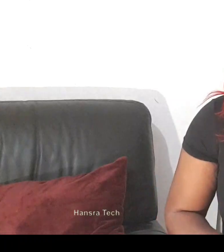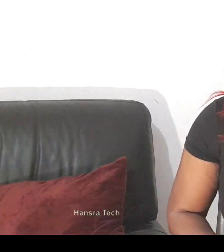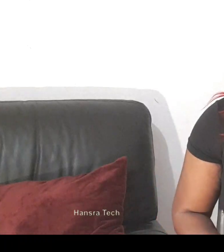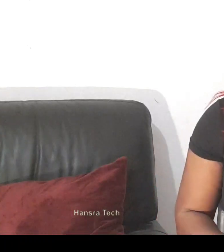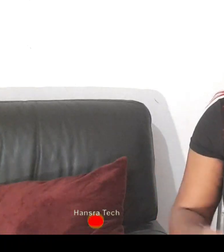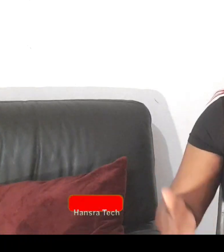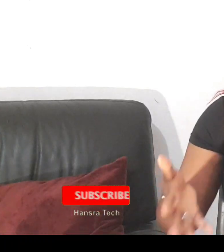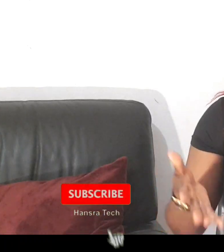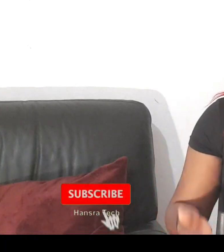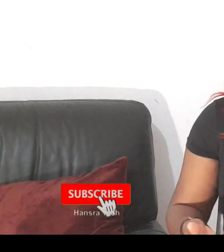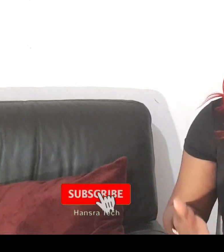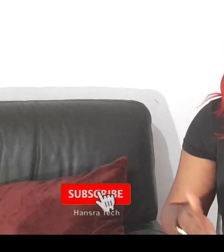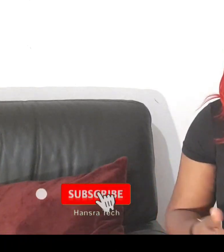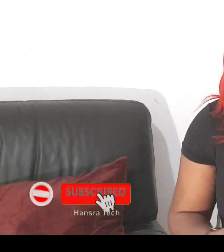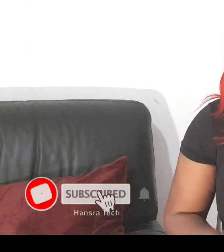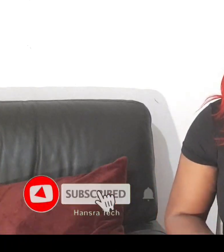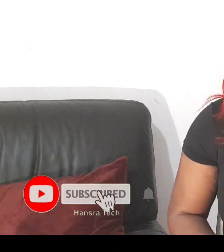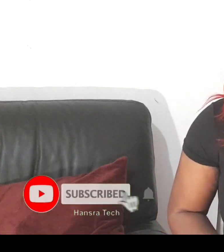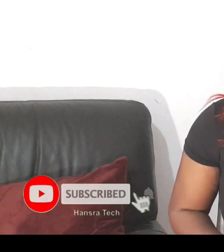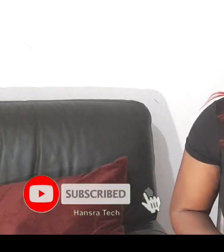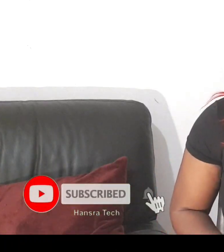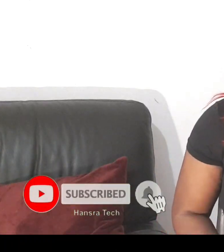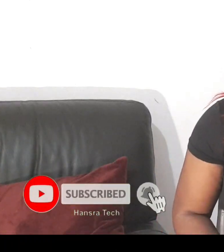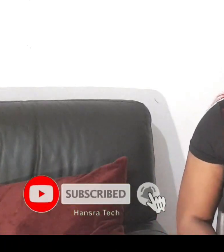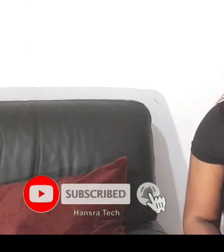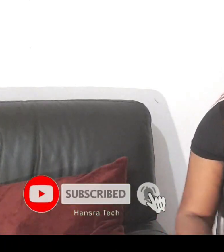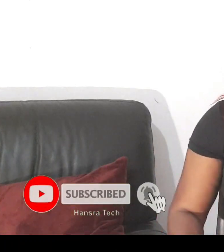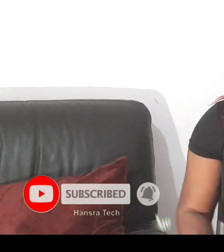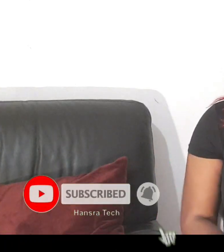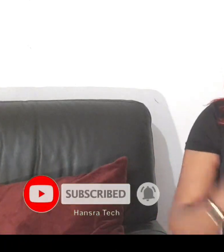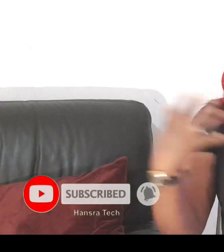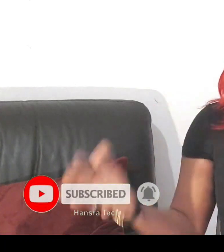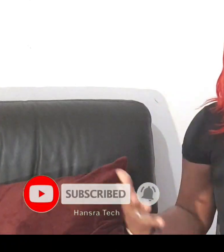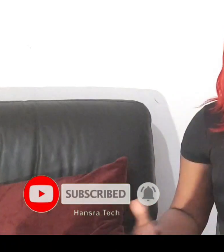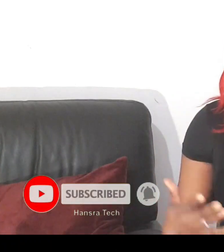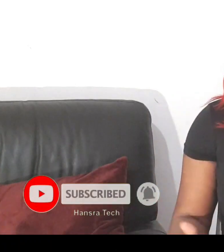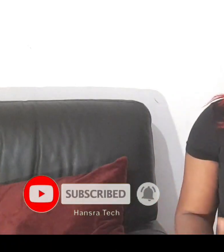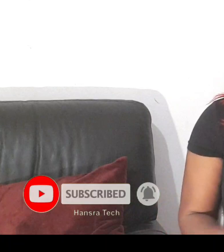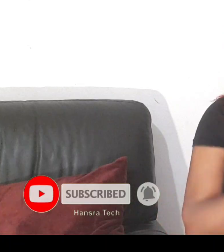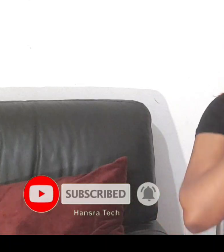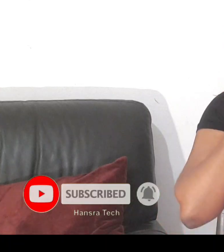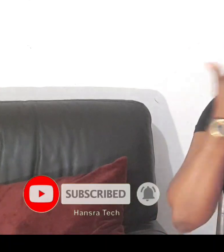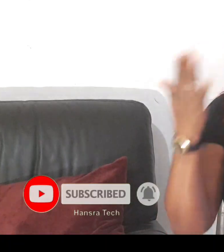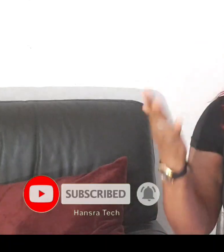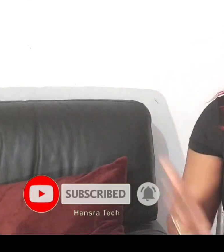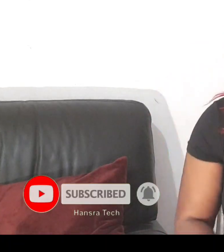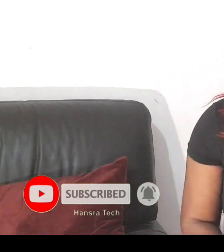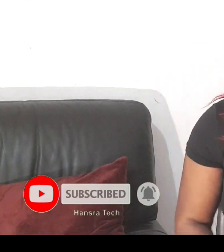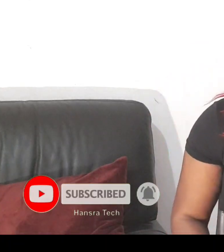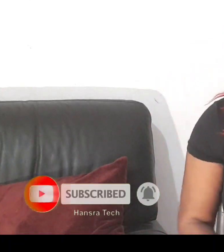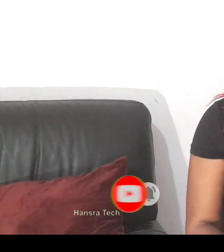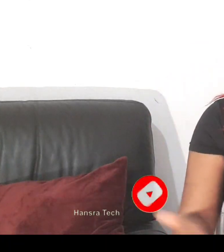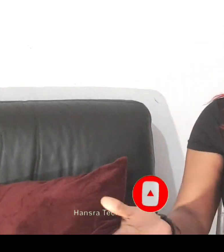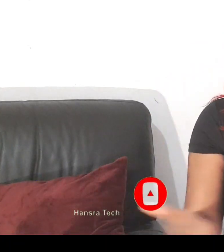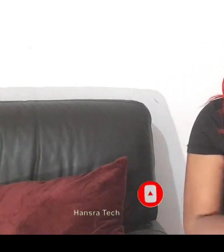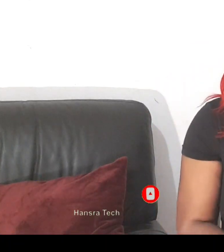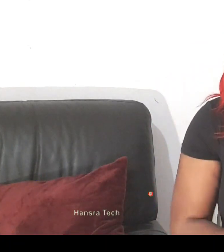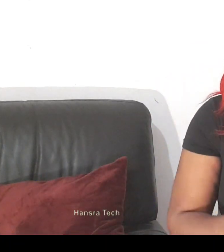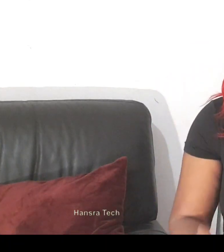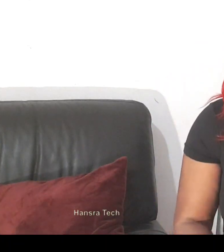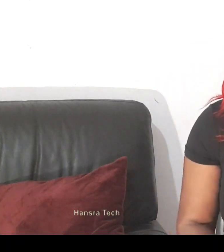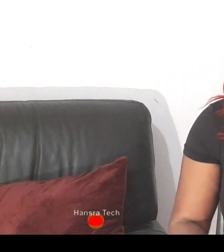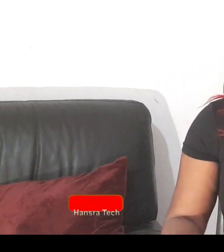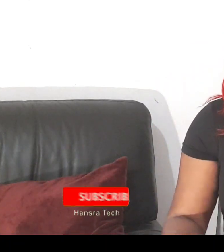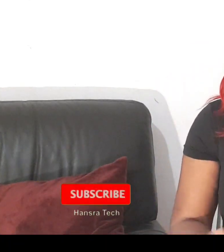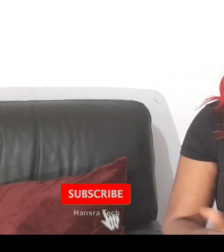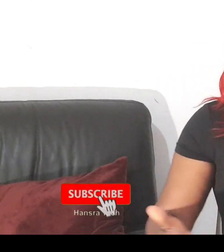video we're about to watch a young gania cities guys hey when i saw this video i was just like oh my god if i don't break